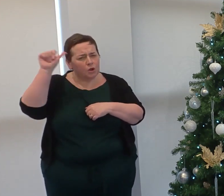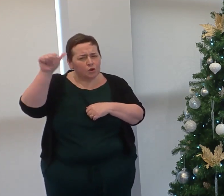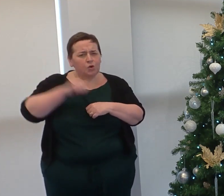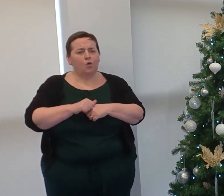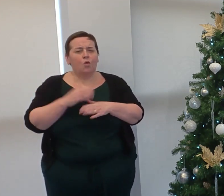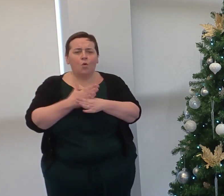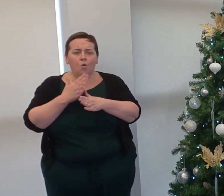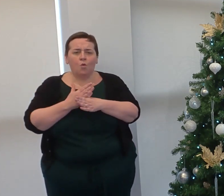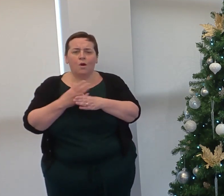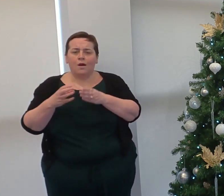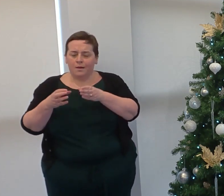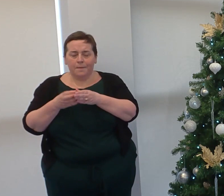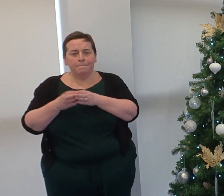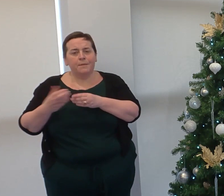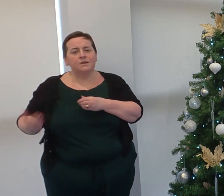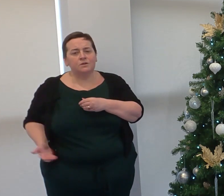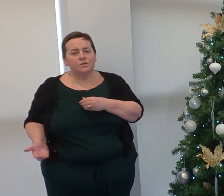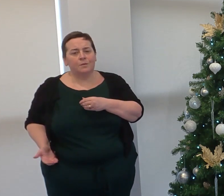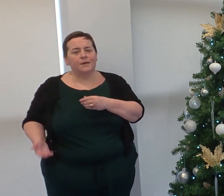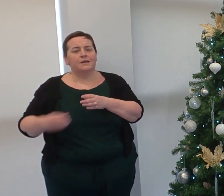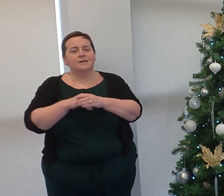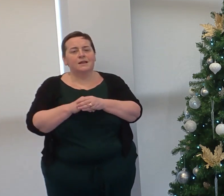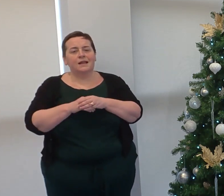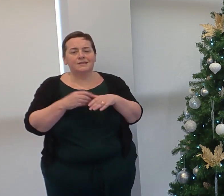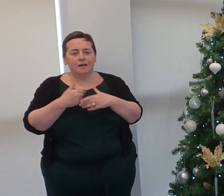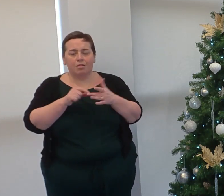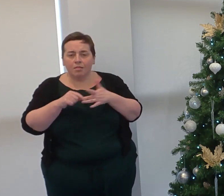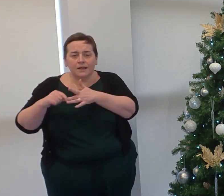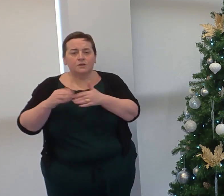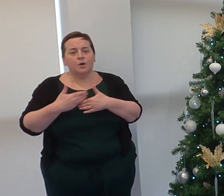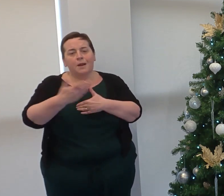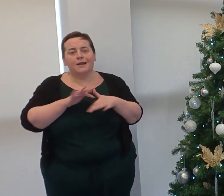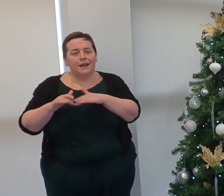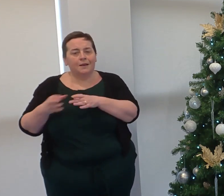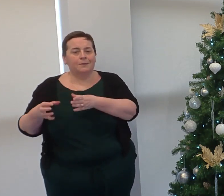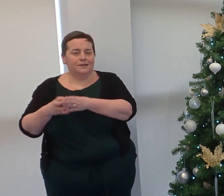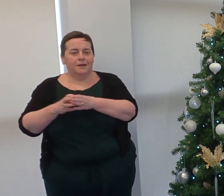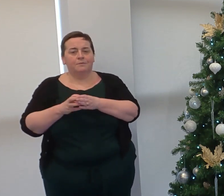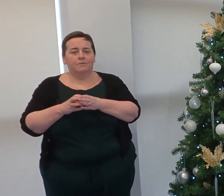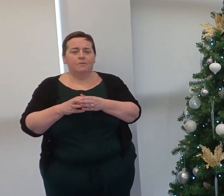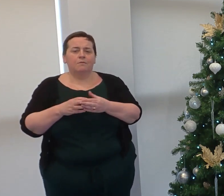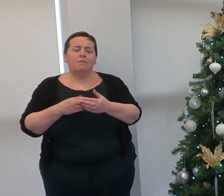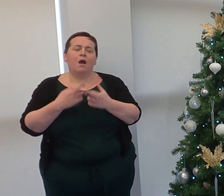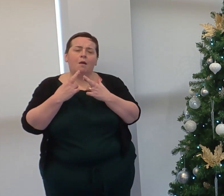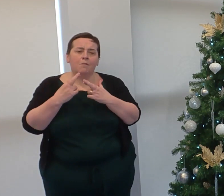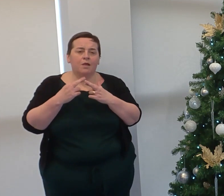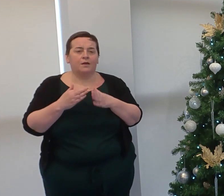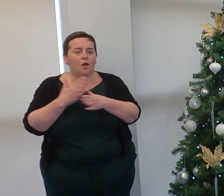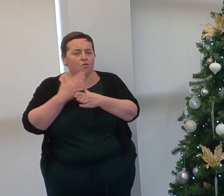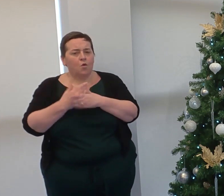work of the Faculty of Business Leadership and Administration team. I am fortunate to work with a group of strong,